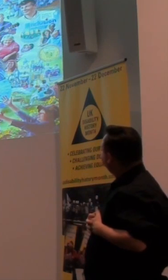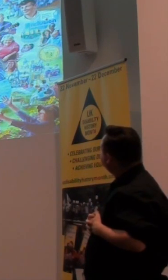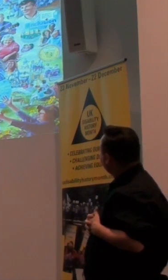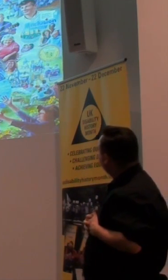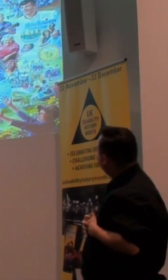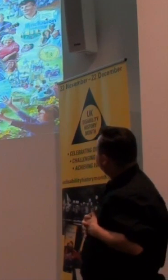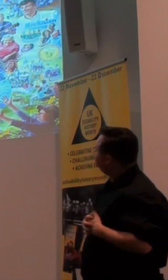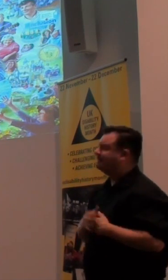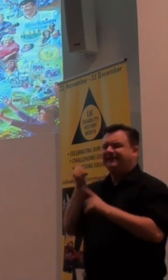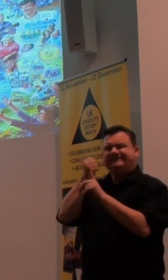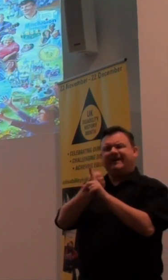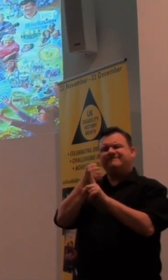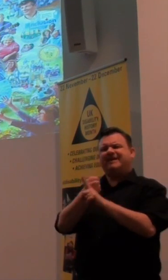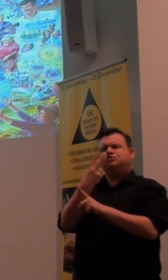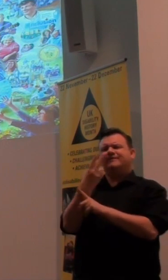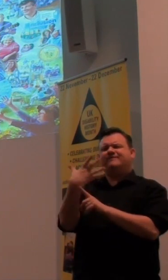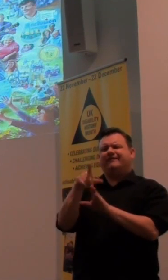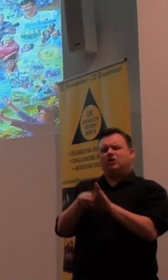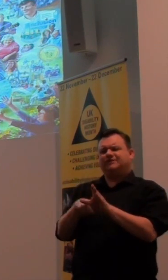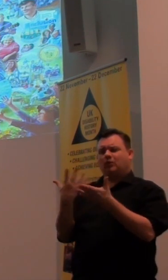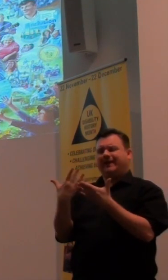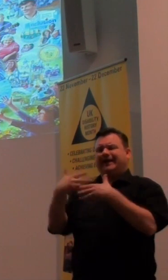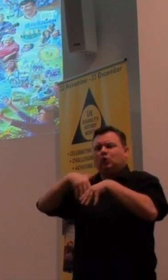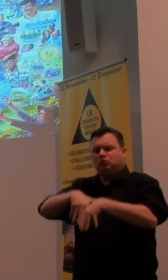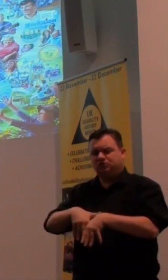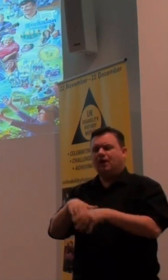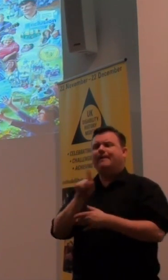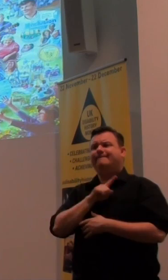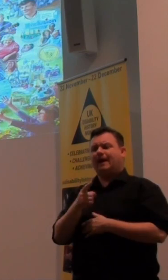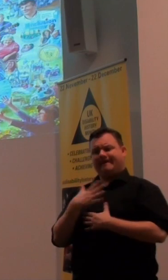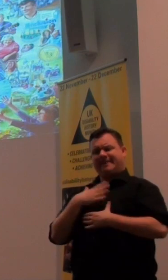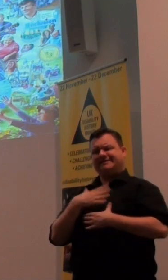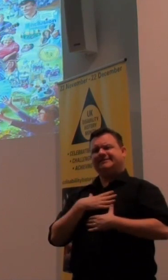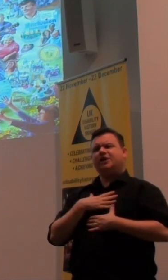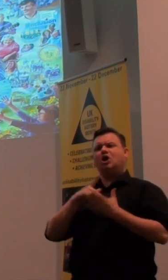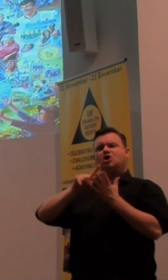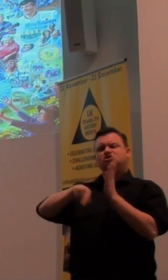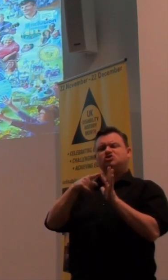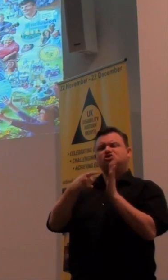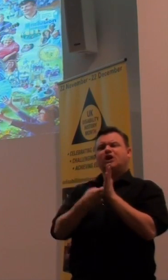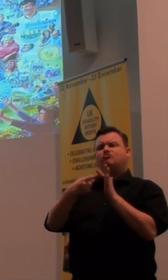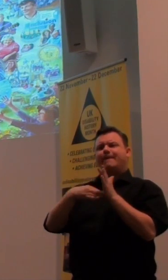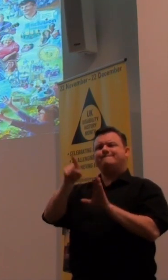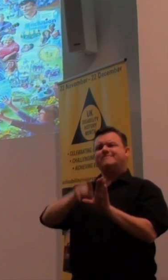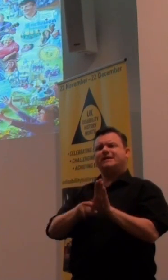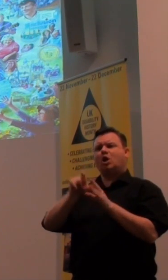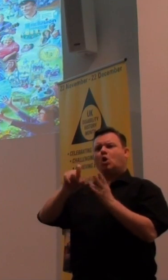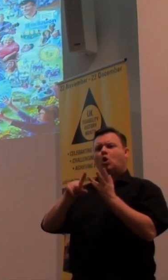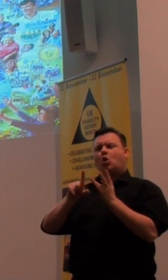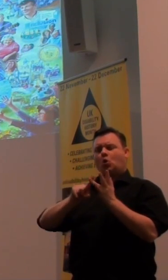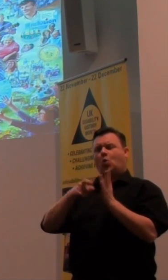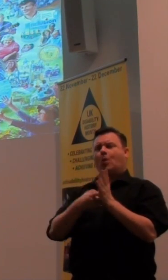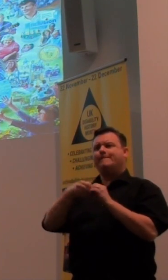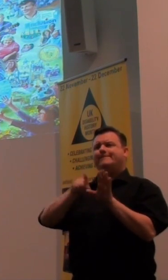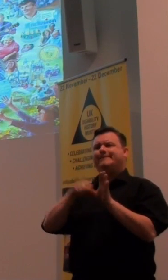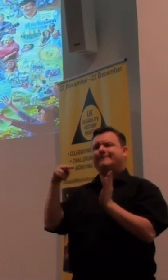over the last 25 years for inclusion. But it's amazing, Jeremy Corbyn was saying when I met him in my constituency last